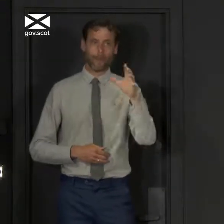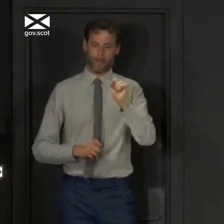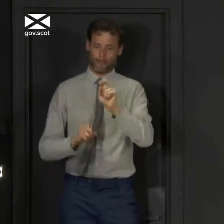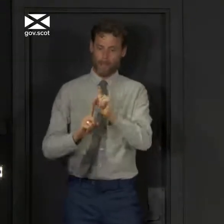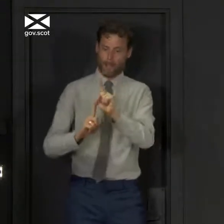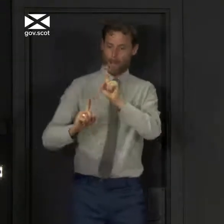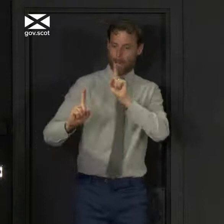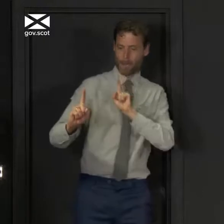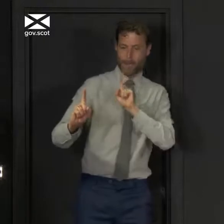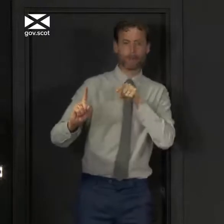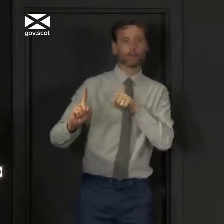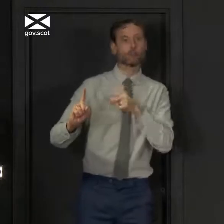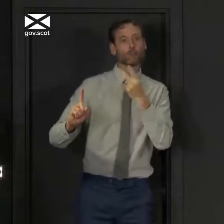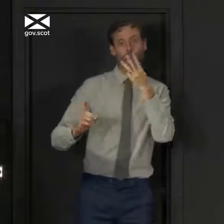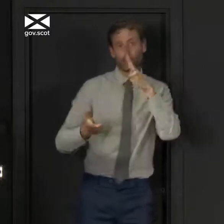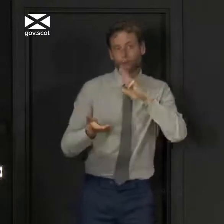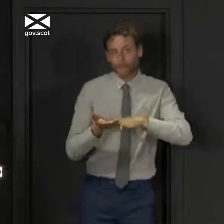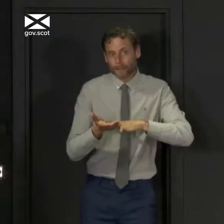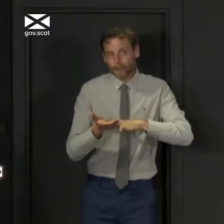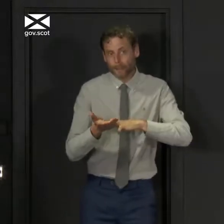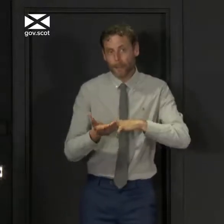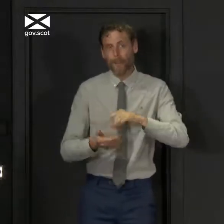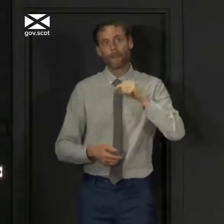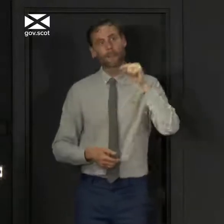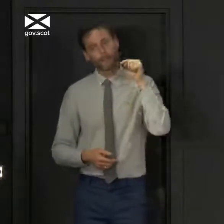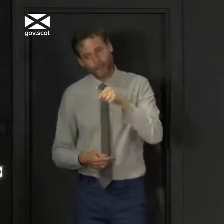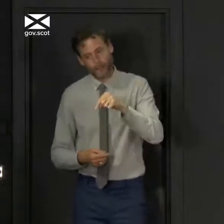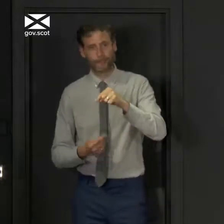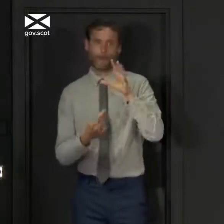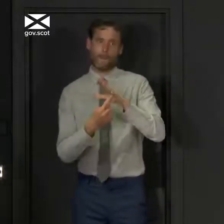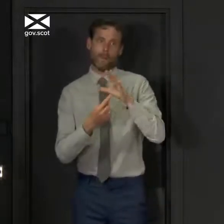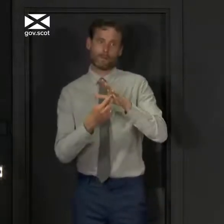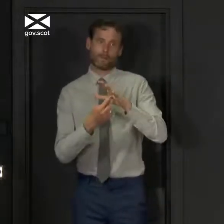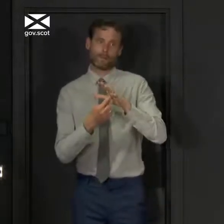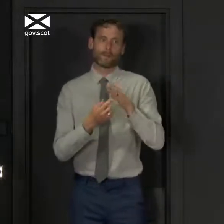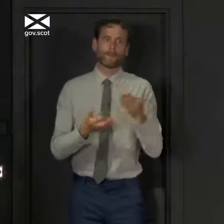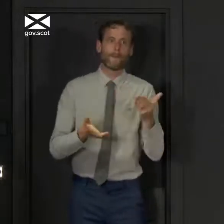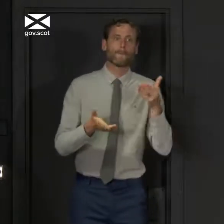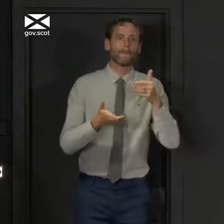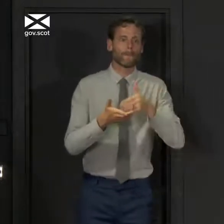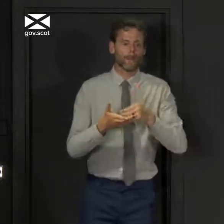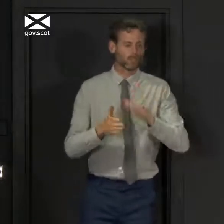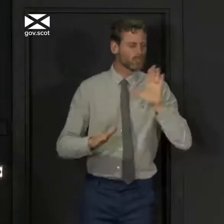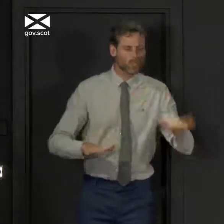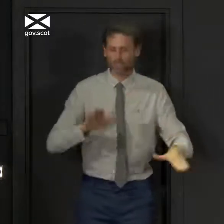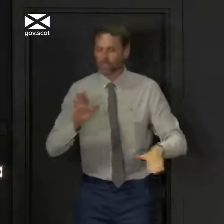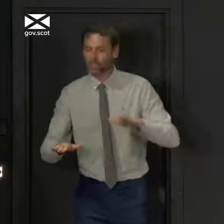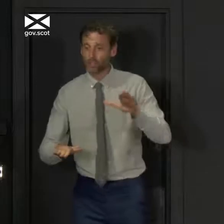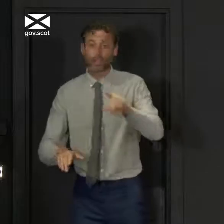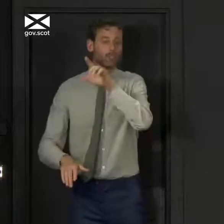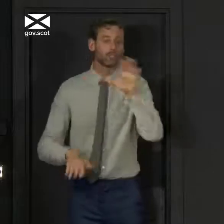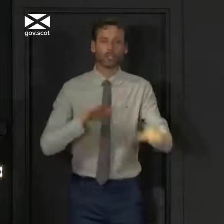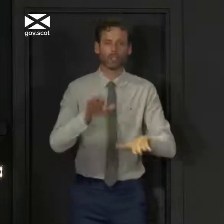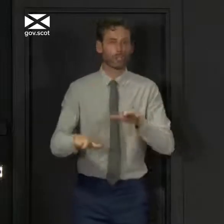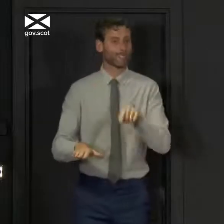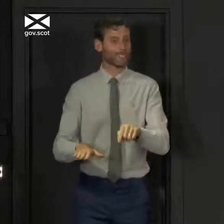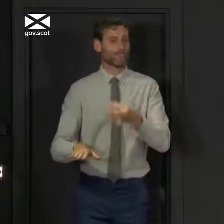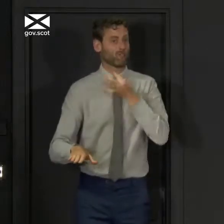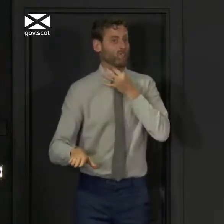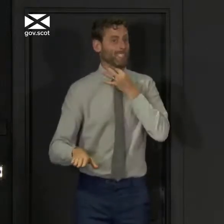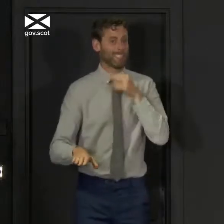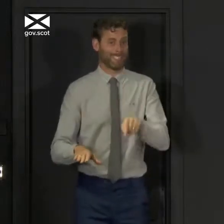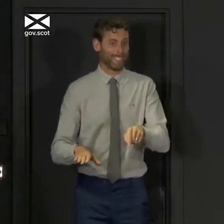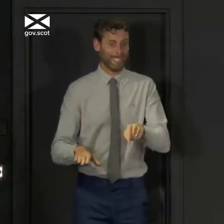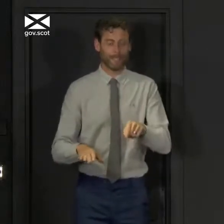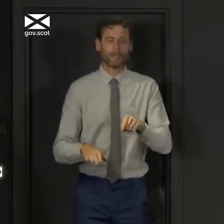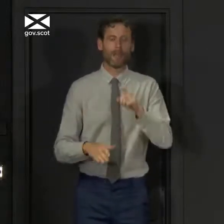away from people from the other household. That is crucial. You should also avoid touching the same hard surfaces as they do.